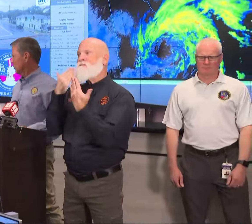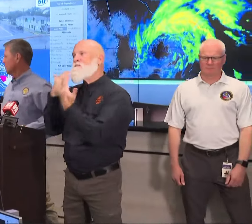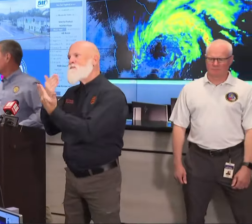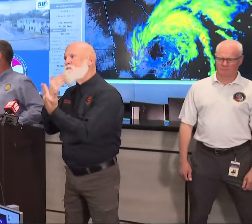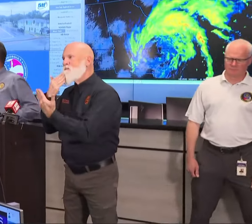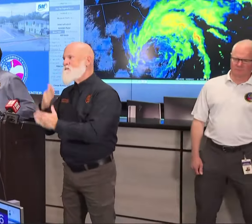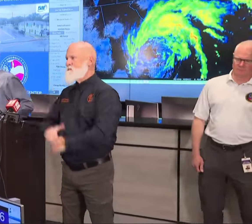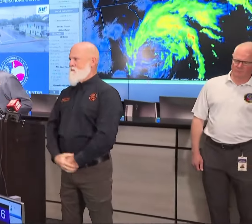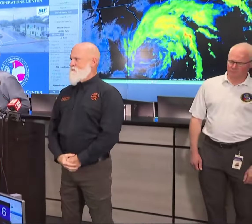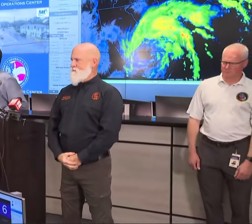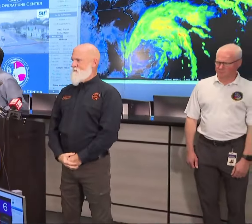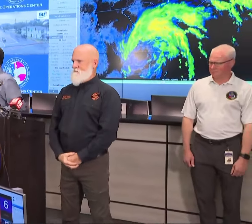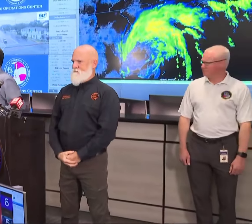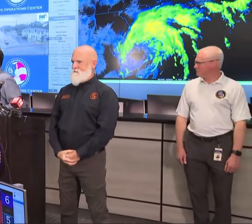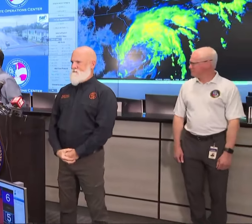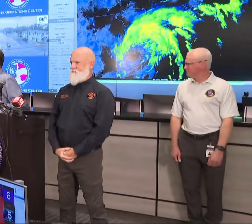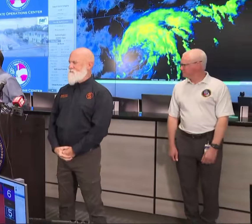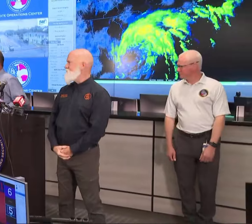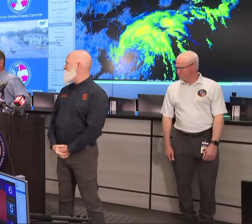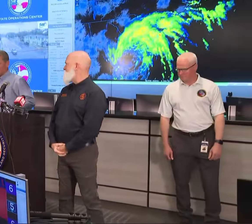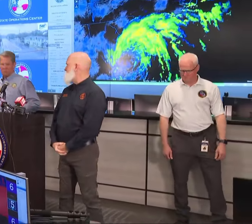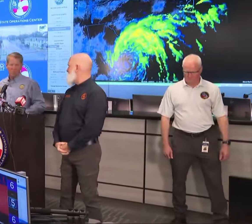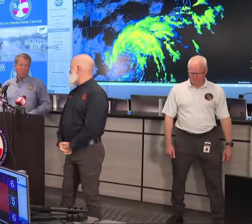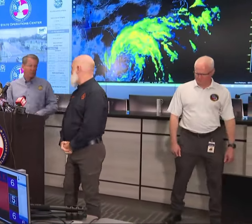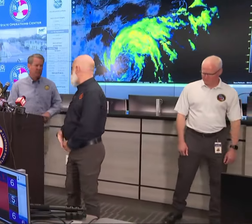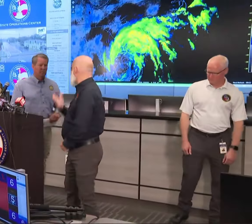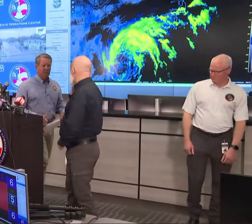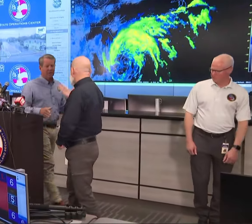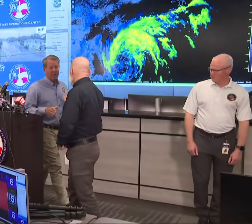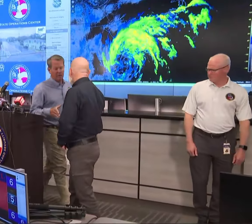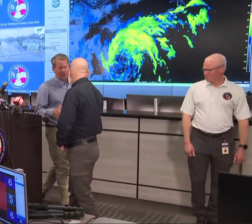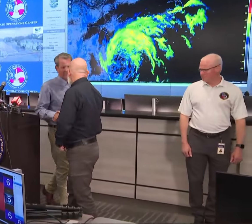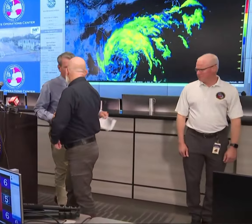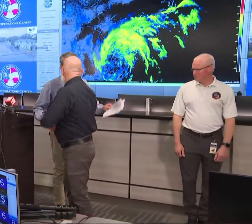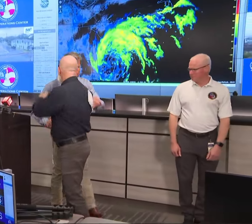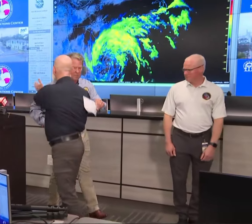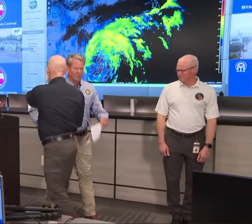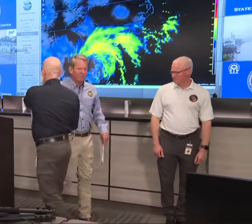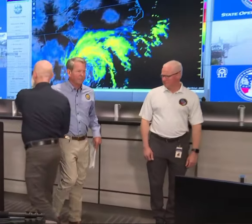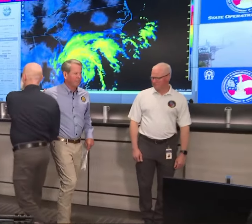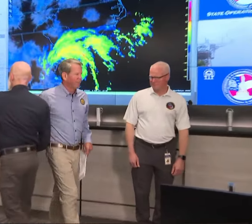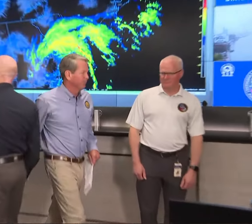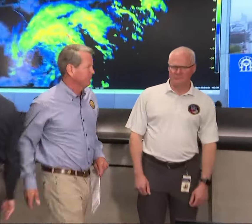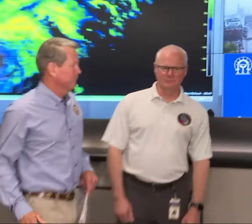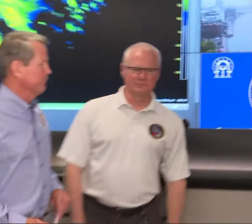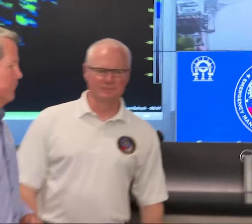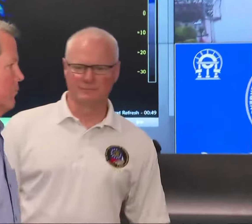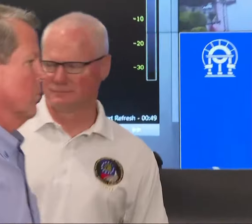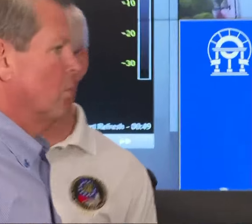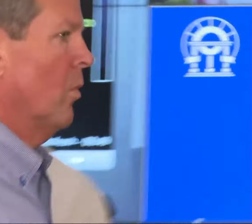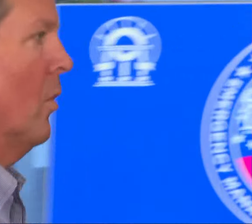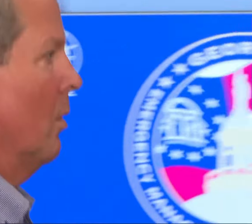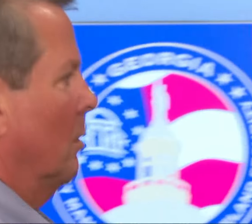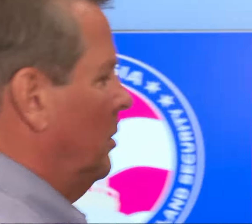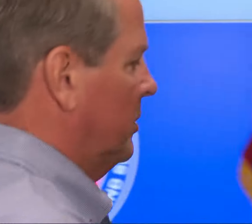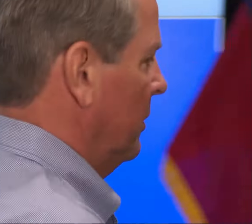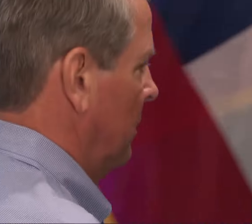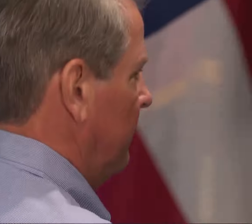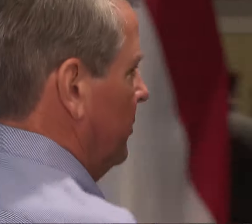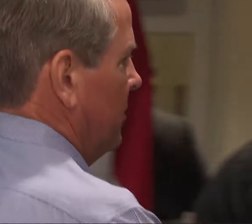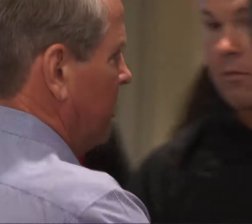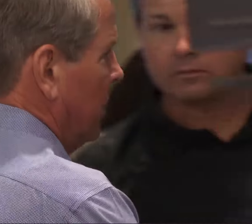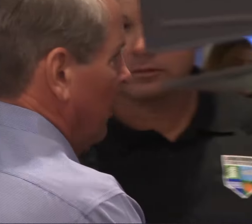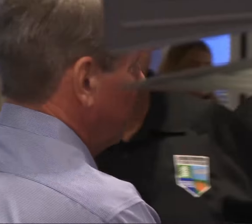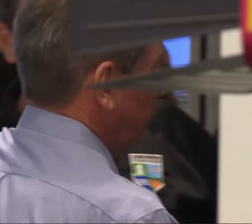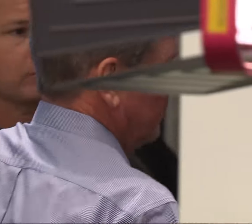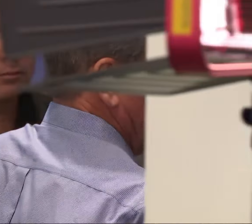Good God. thank you. thank you. Thank you. And very